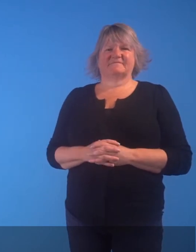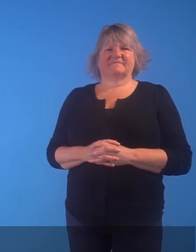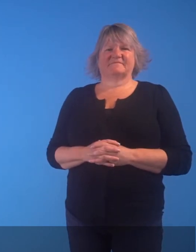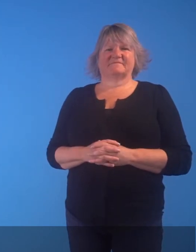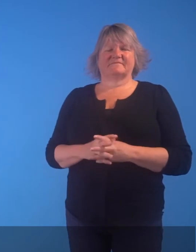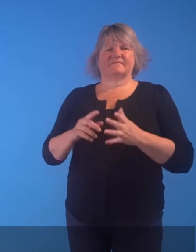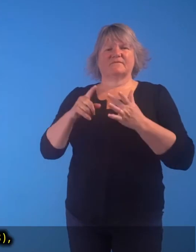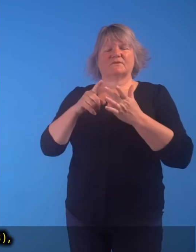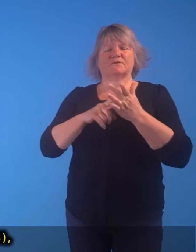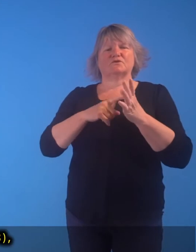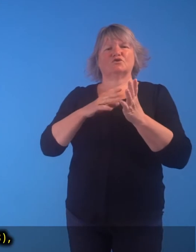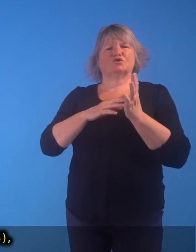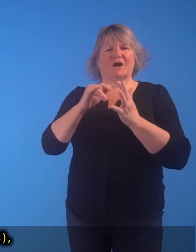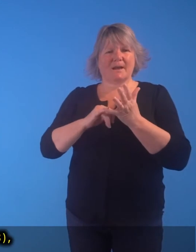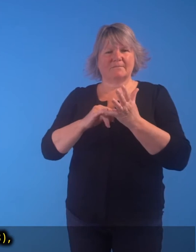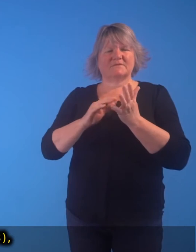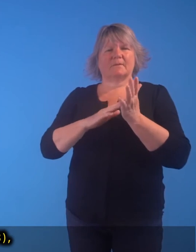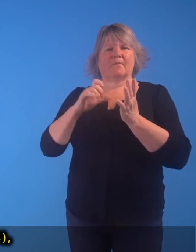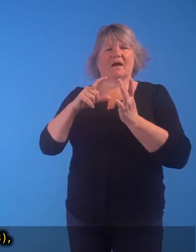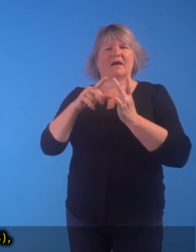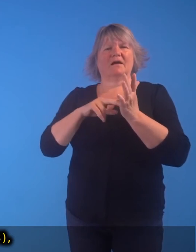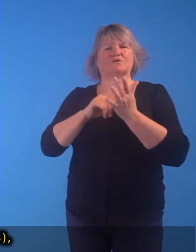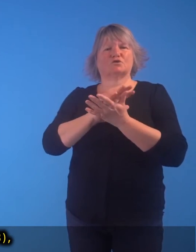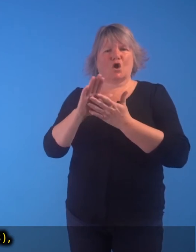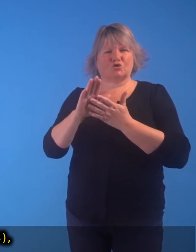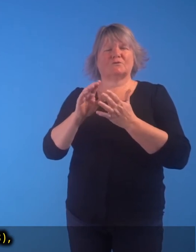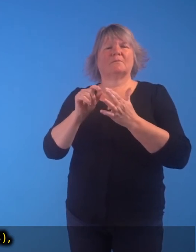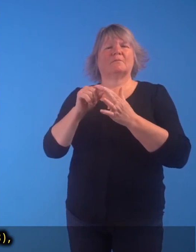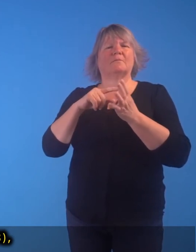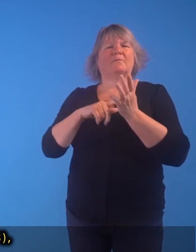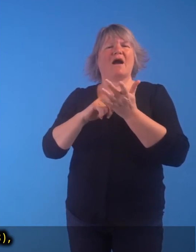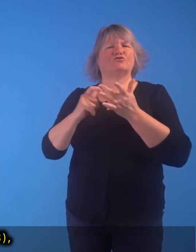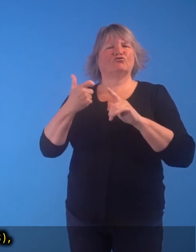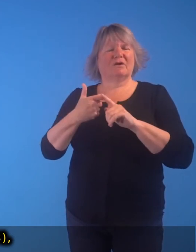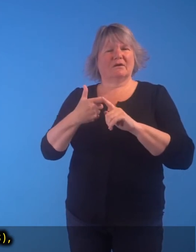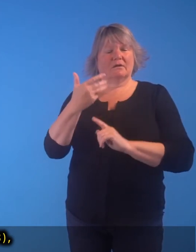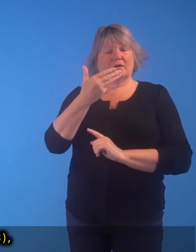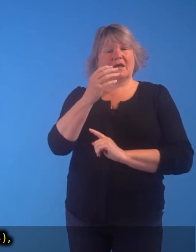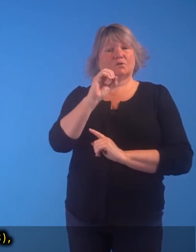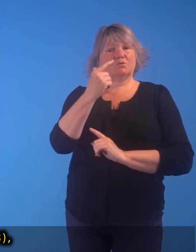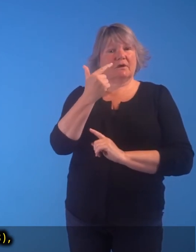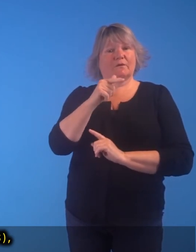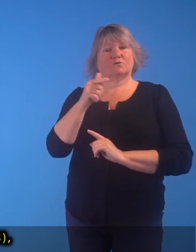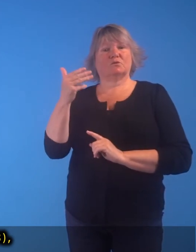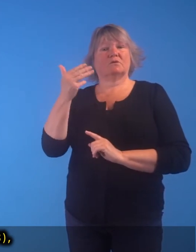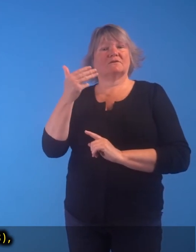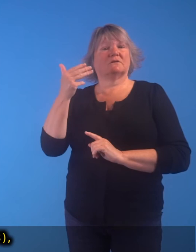James McIntosh Patrick James 1907-1998